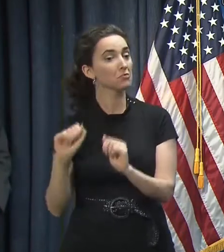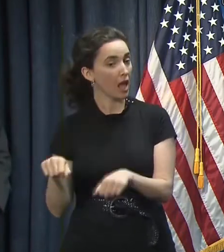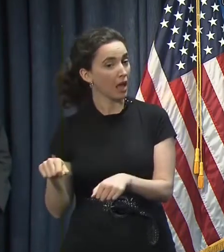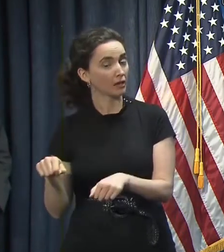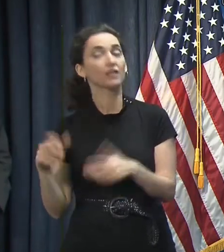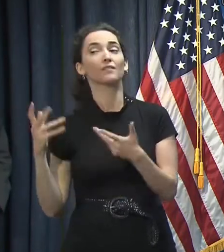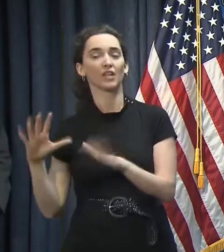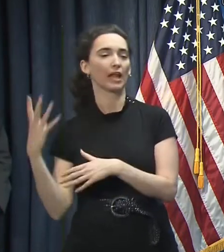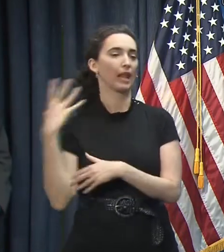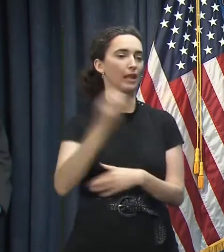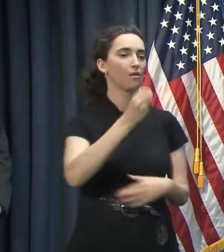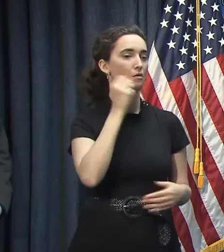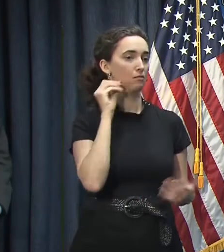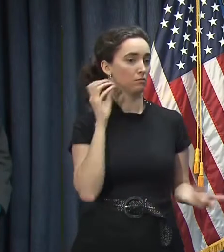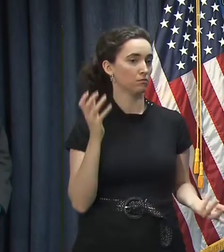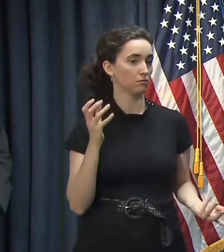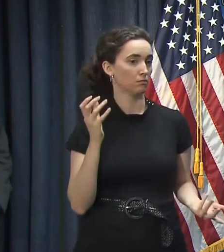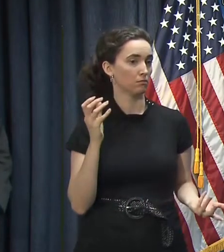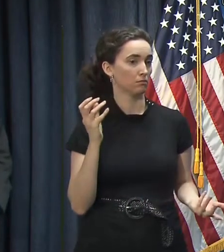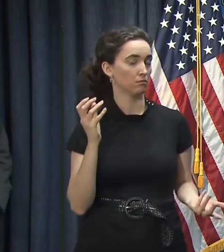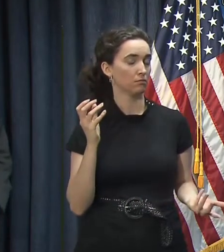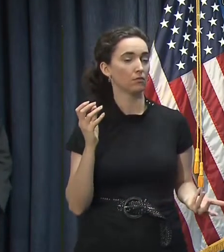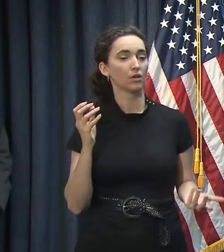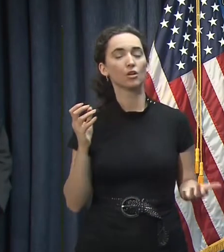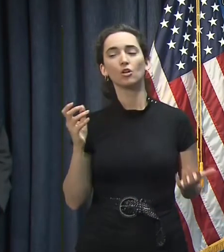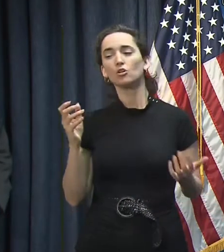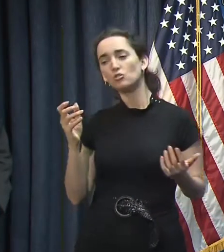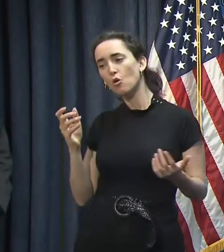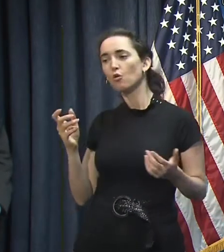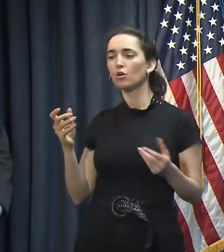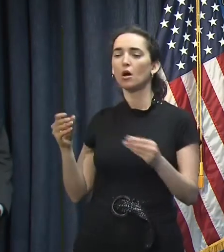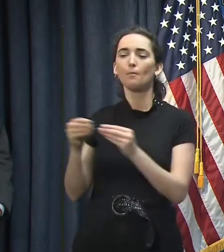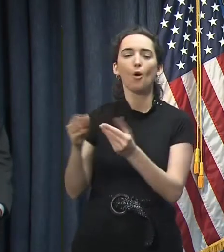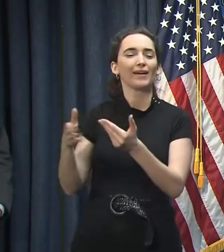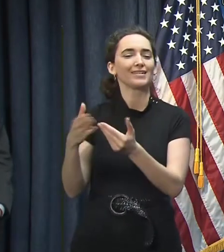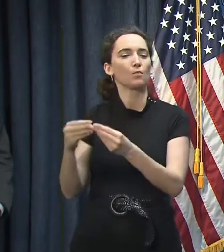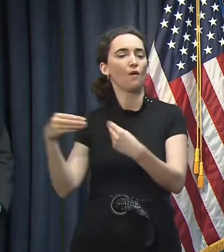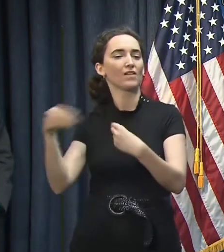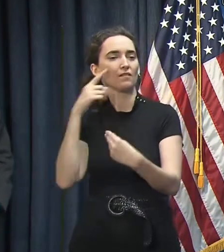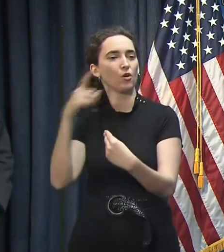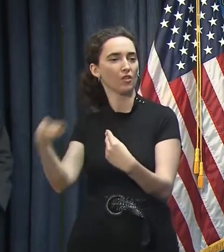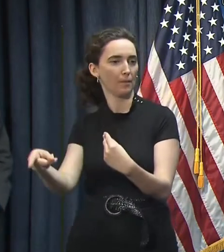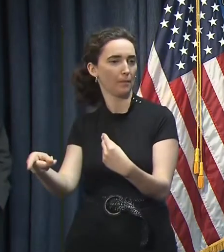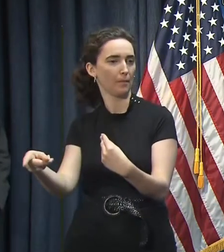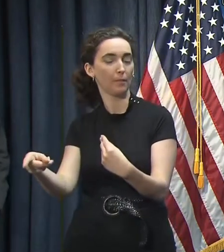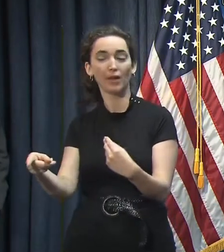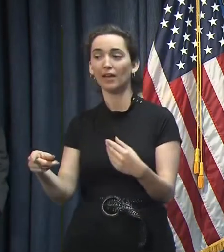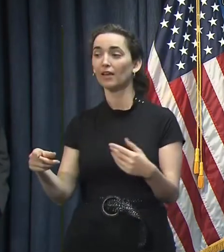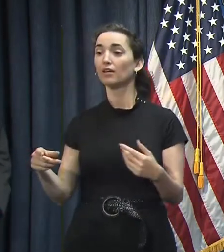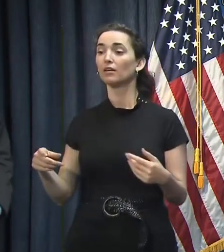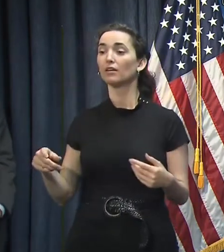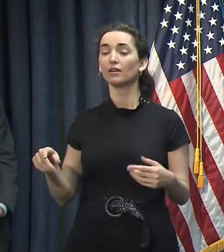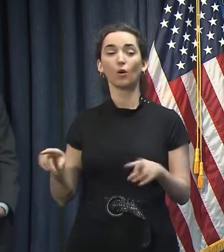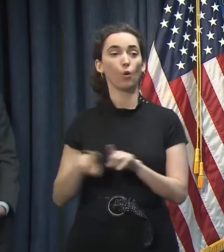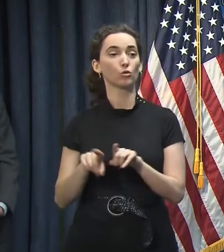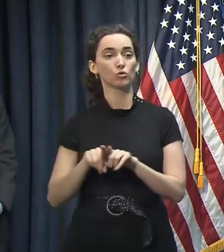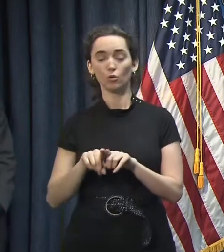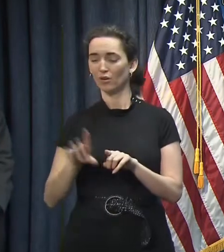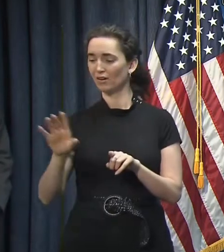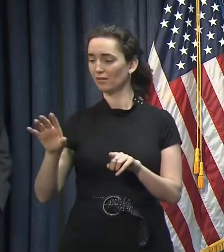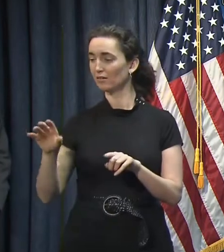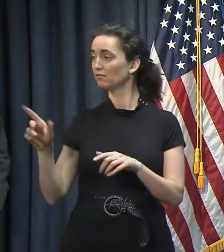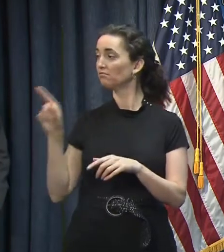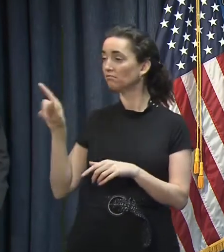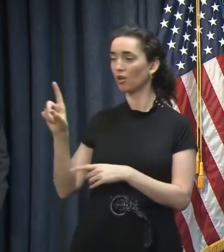before they leave. Just to try to make it a little more convenient for people and do so in a setting that Dr. Be you and other